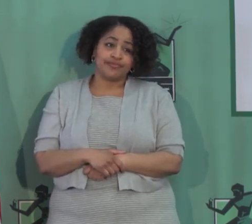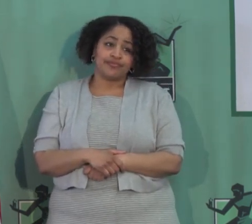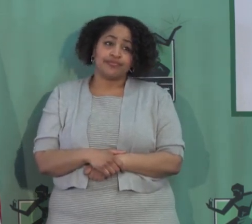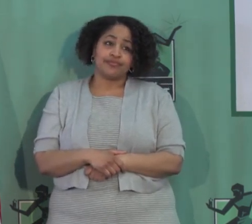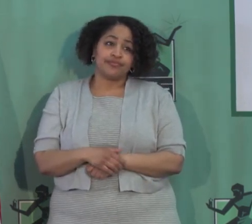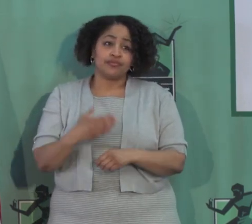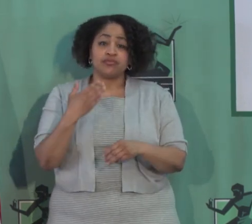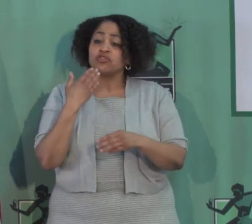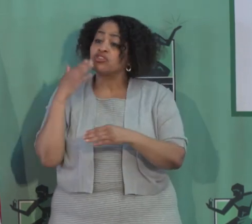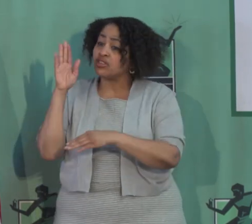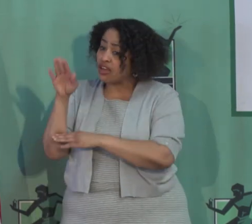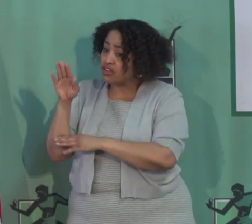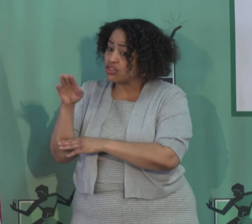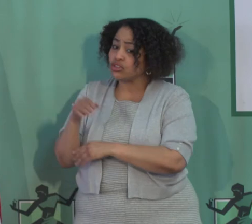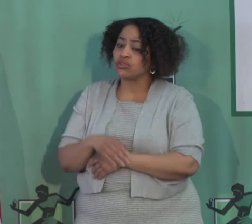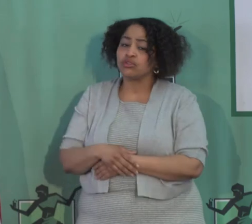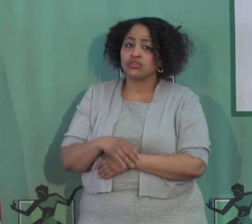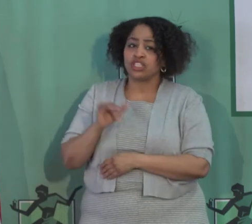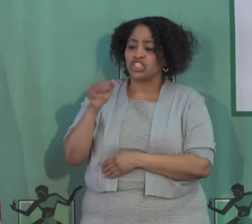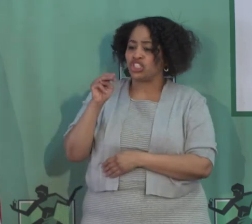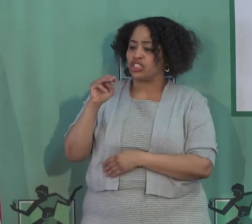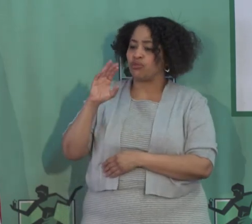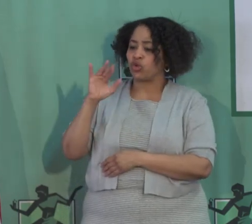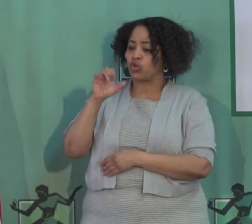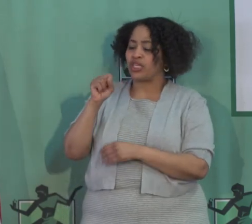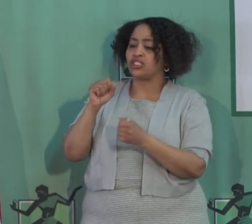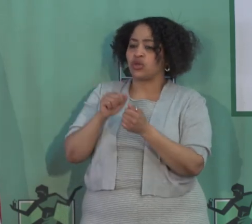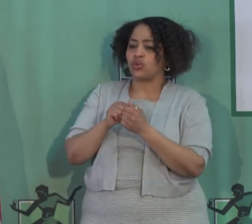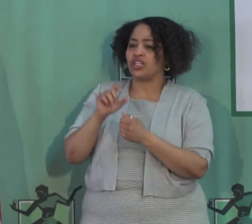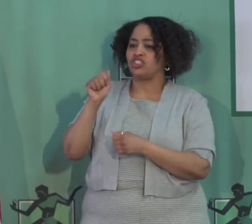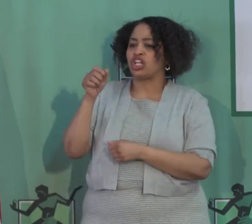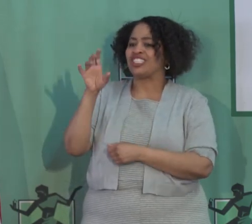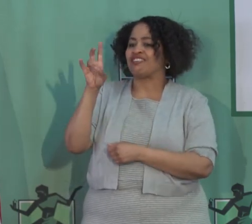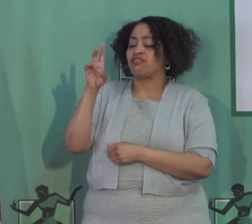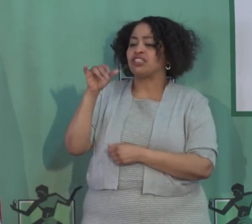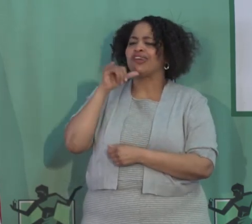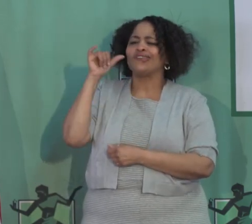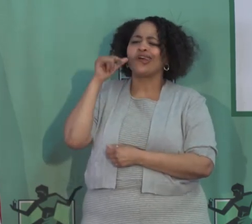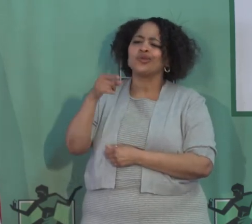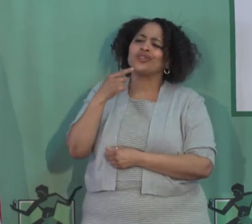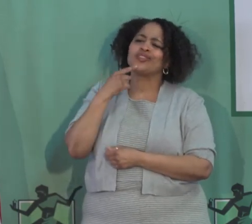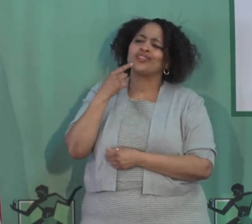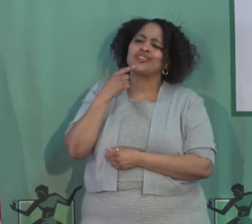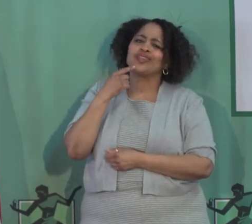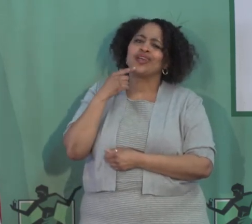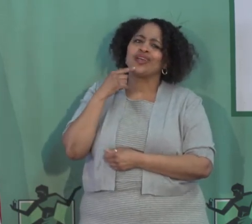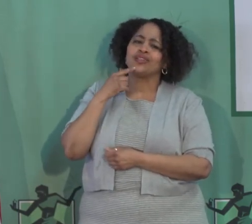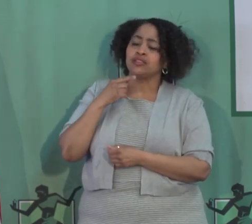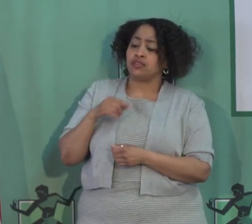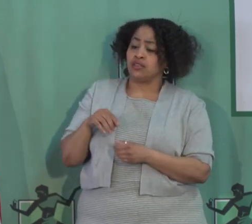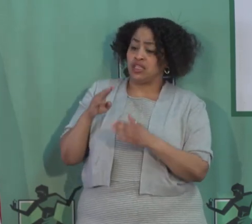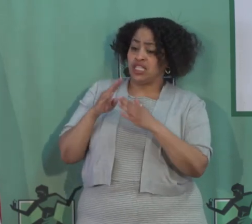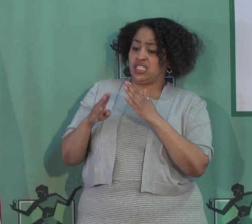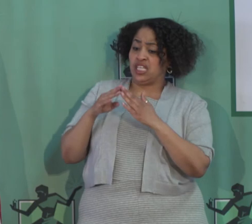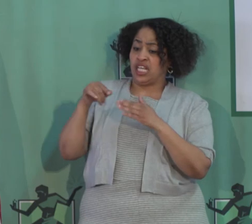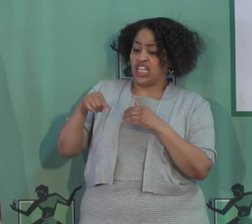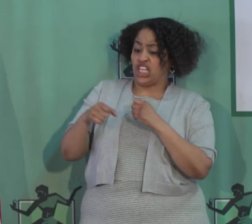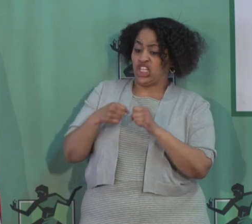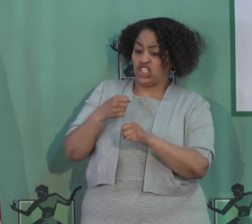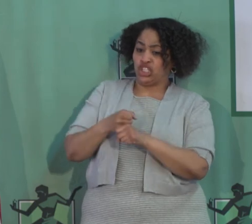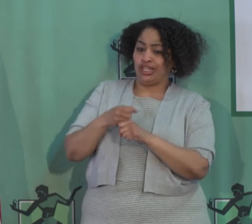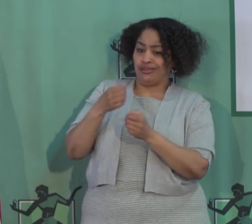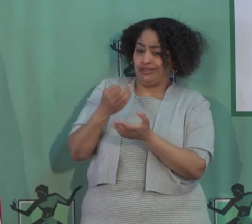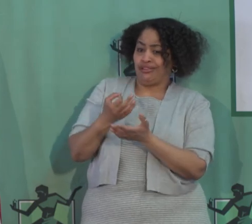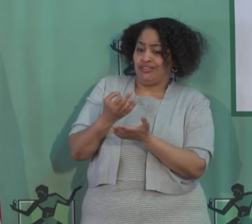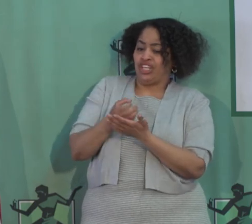Good afternoon, Mr. Mayor. Kertzner with Channel 7. Yesterday you said that the city at the end of this fiscal year could be $100